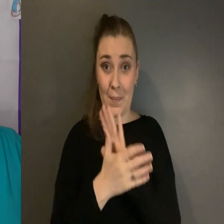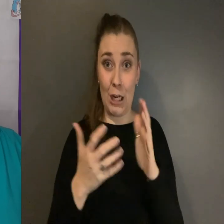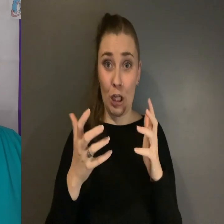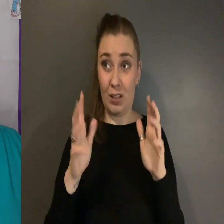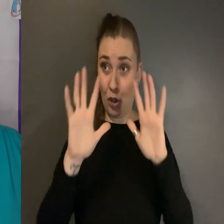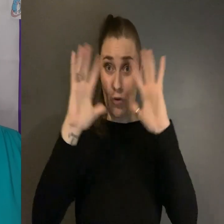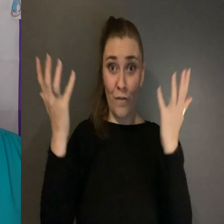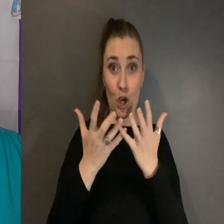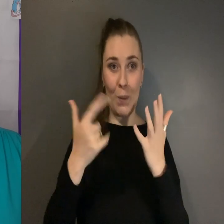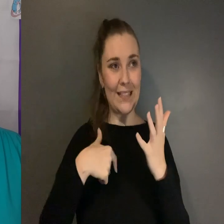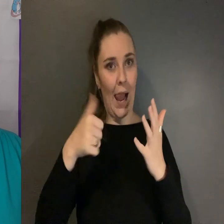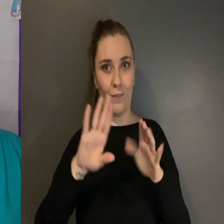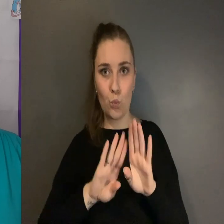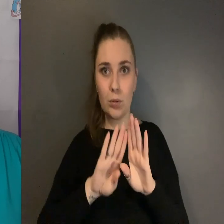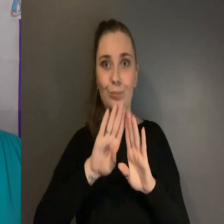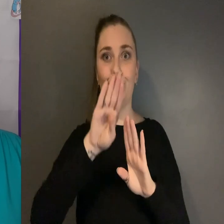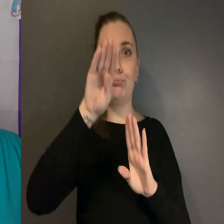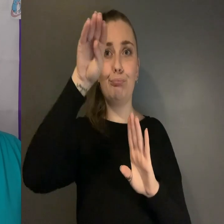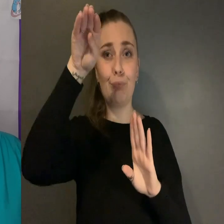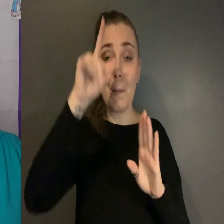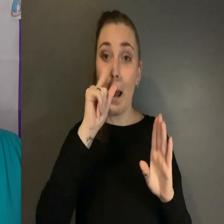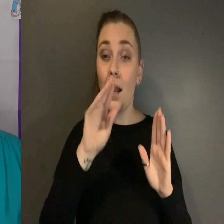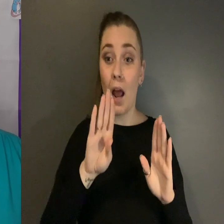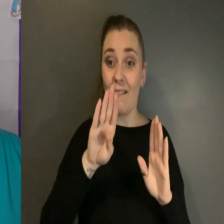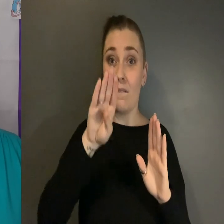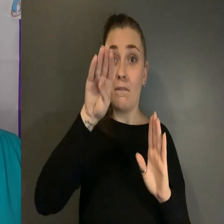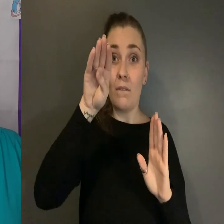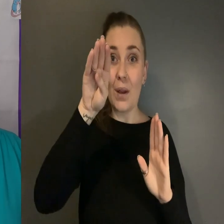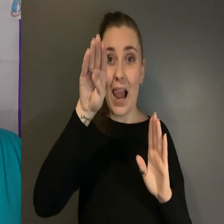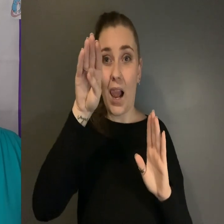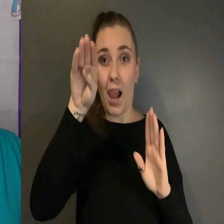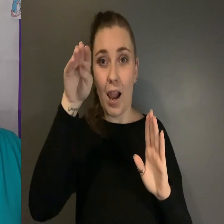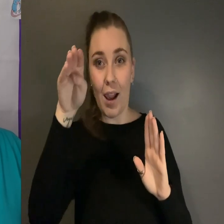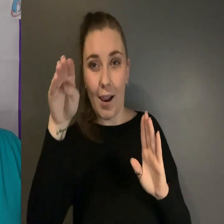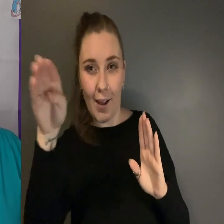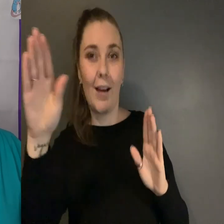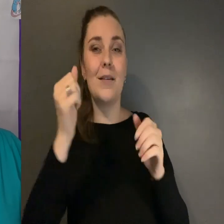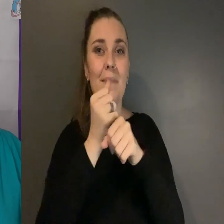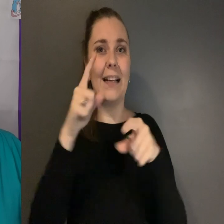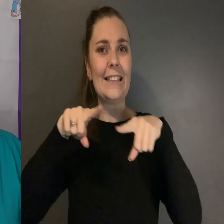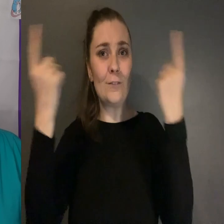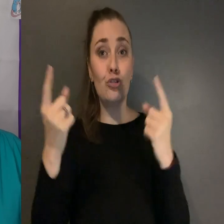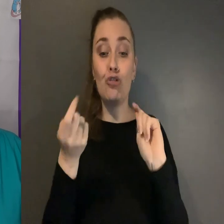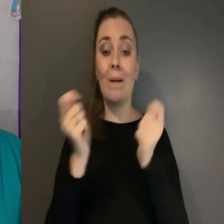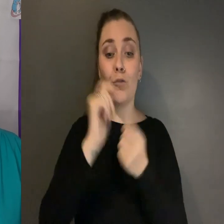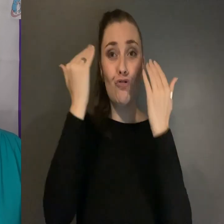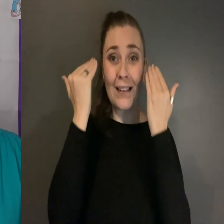but we can drag it a few degrees in the right direction Transformative justice is an opportunity to see that